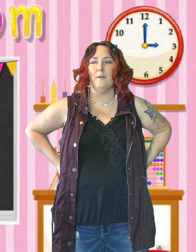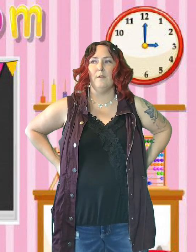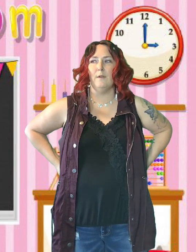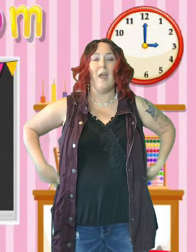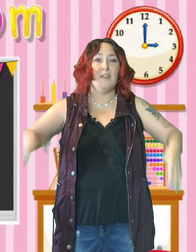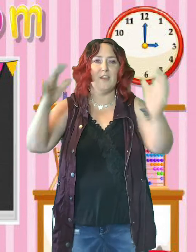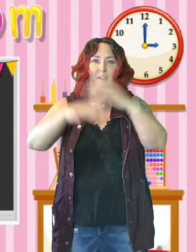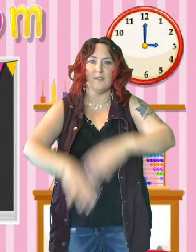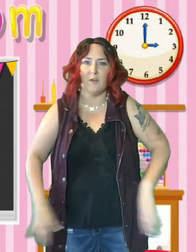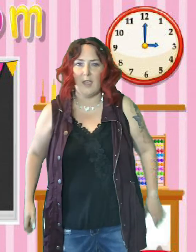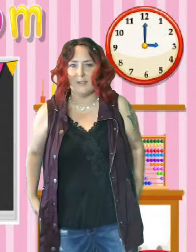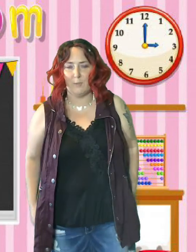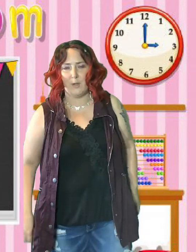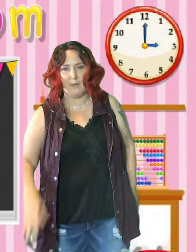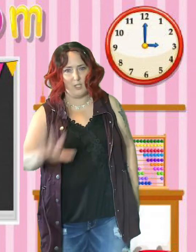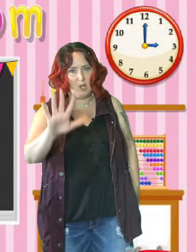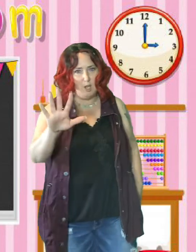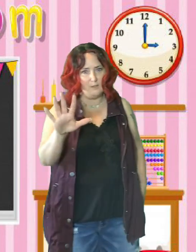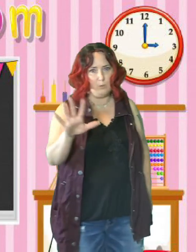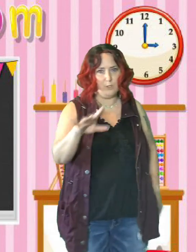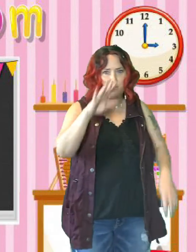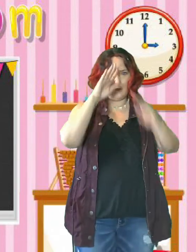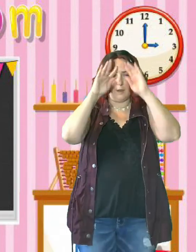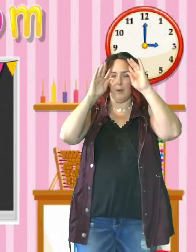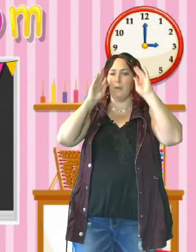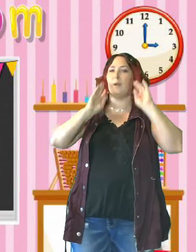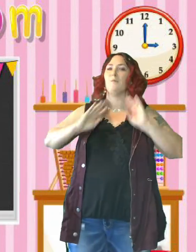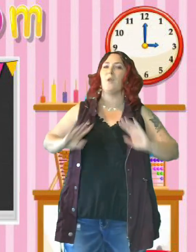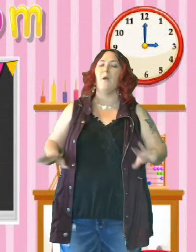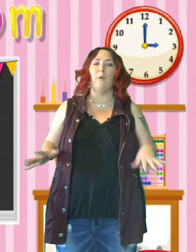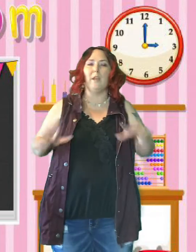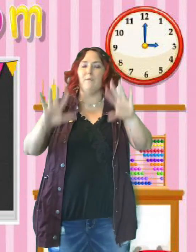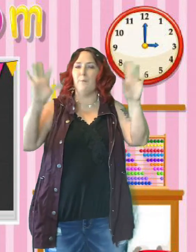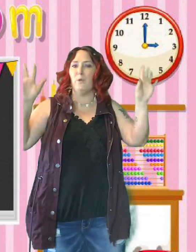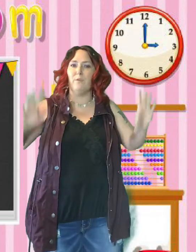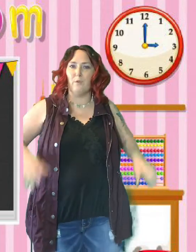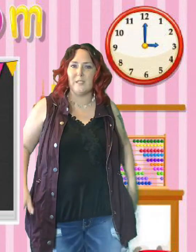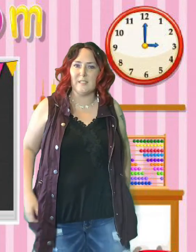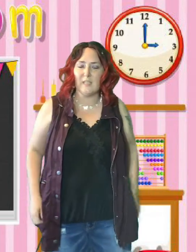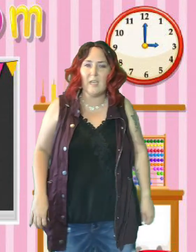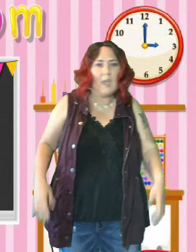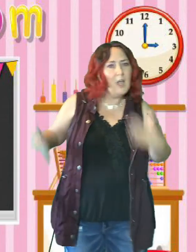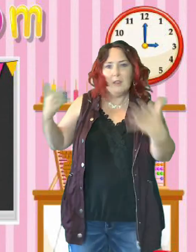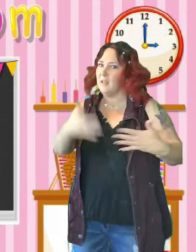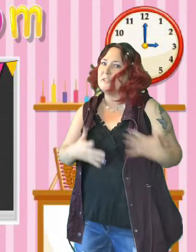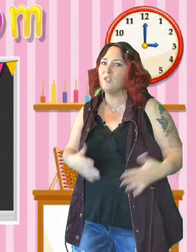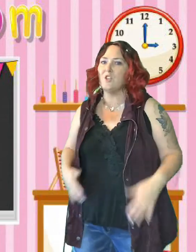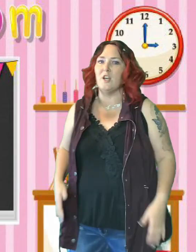And there it goes. Okay. It's pretty much gone. So we'll start again. Here we go. I want to hear beautiful voices singing. Let's start.